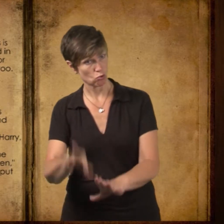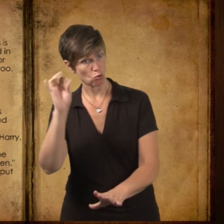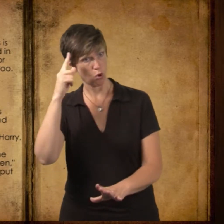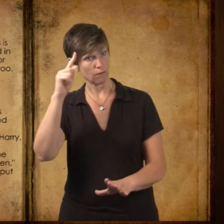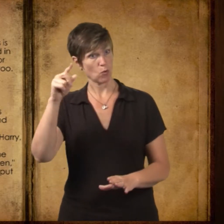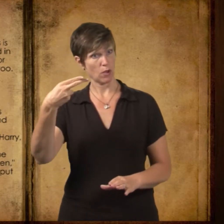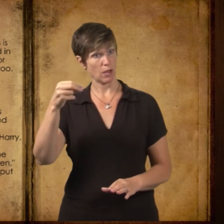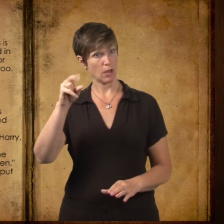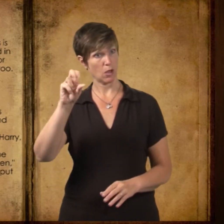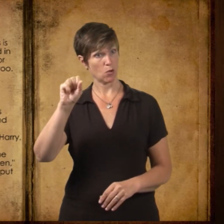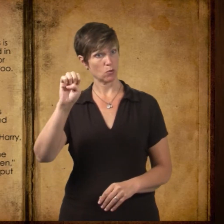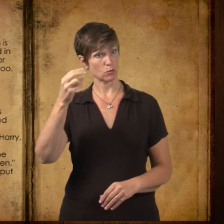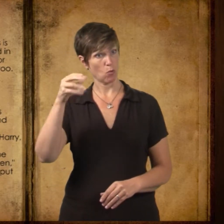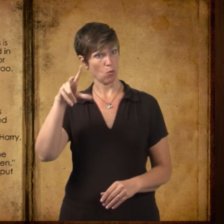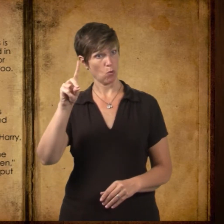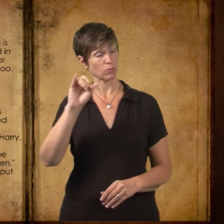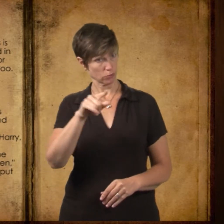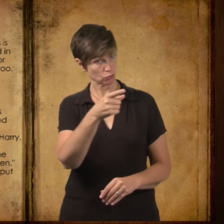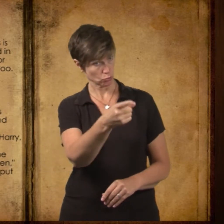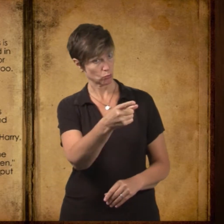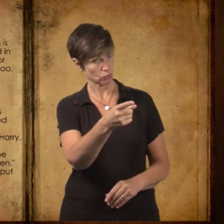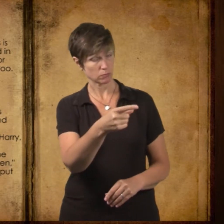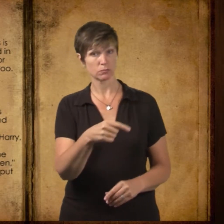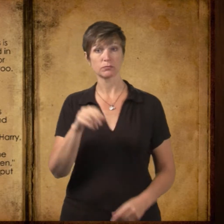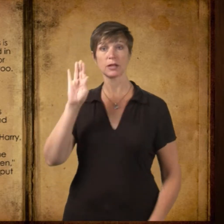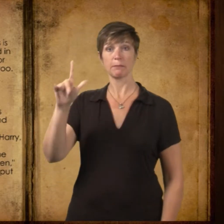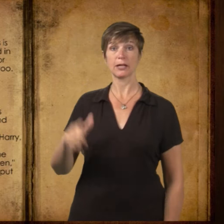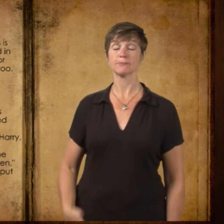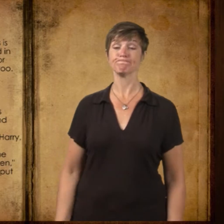households is concerned, that's you too, right?